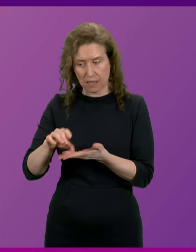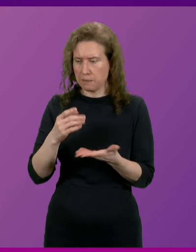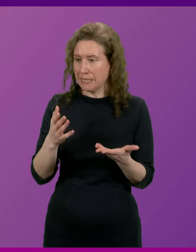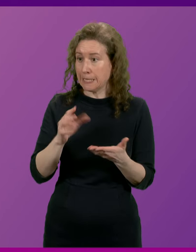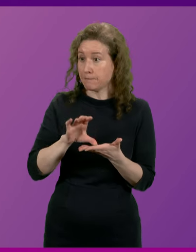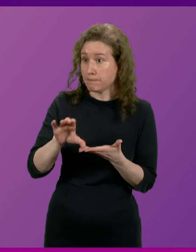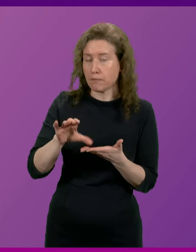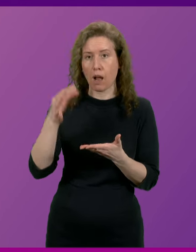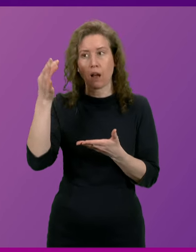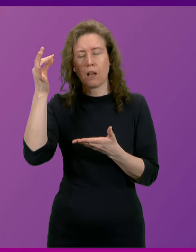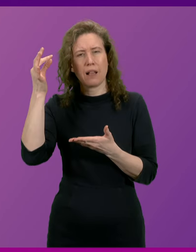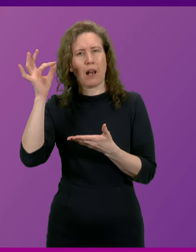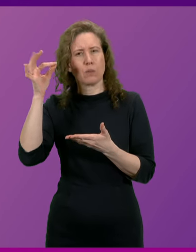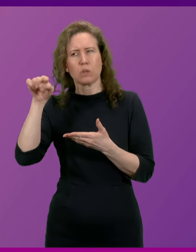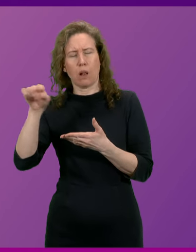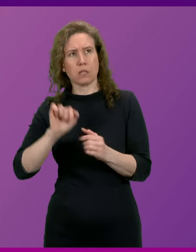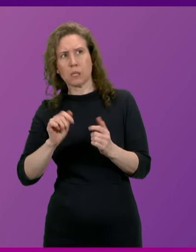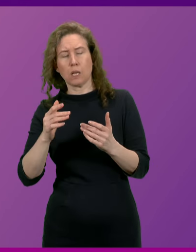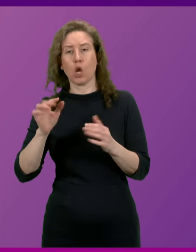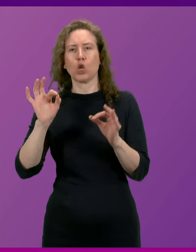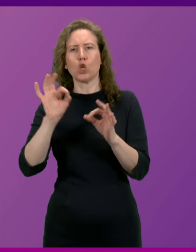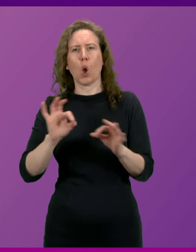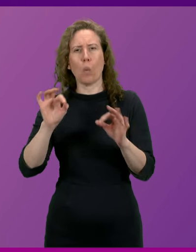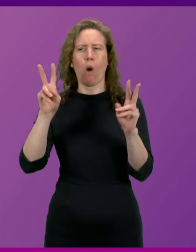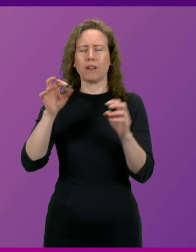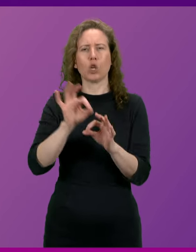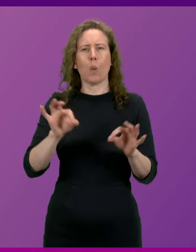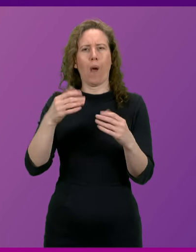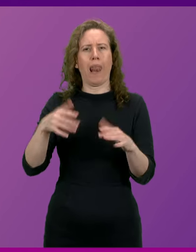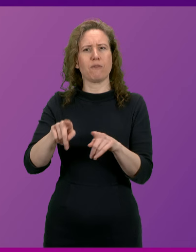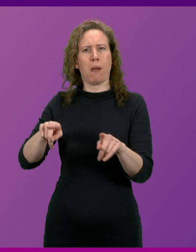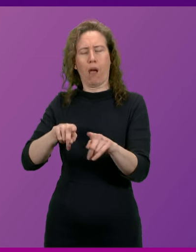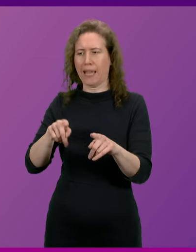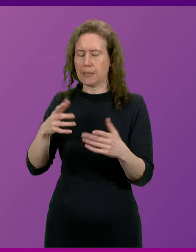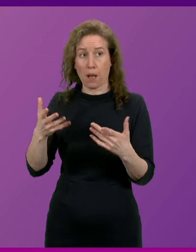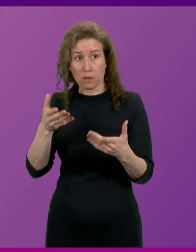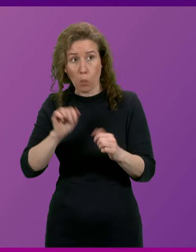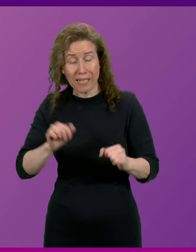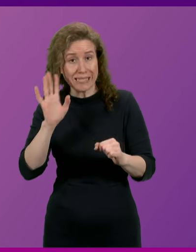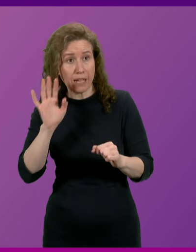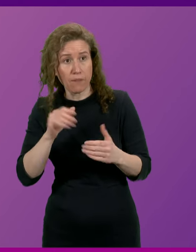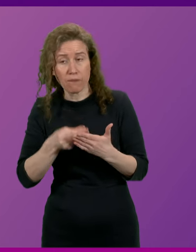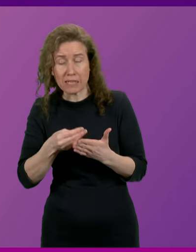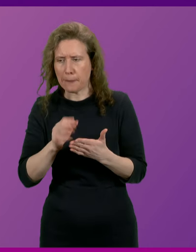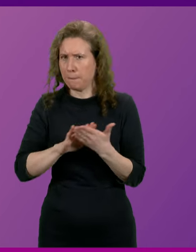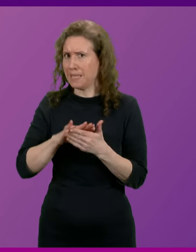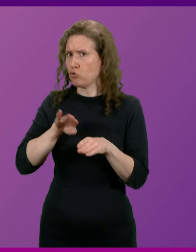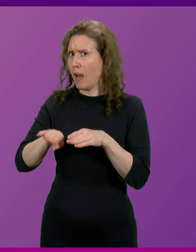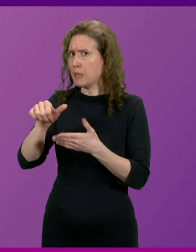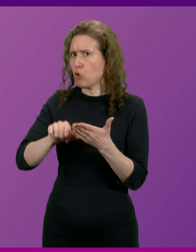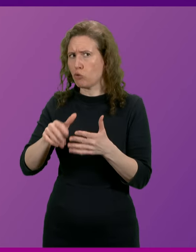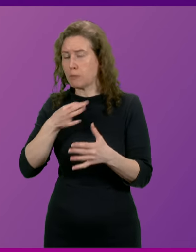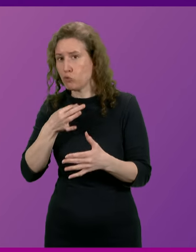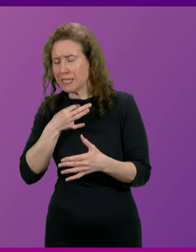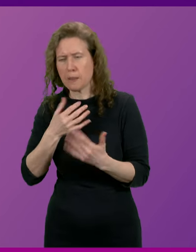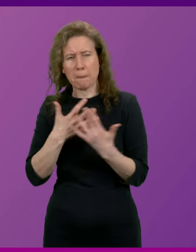local authorities for the No One Left Behind programme is having a devastating impact on training organisations. Forty people across the sector